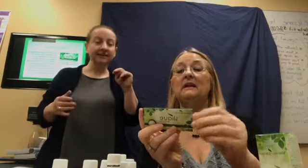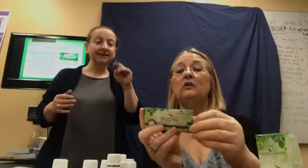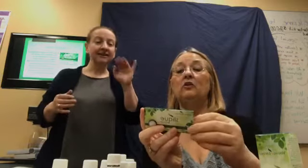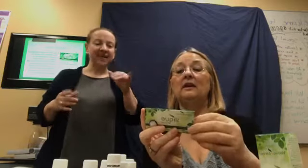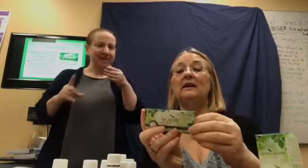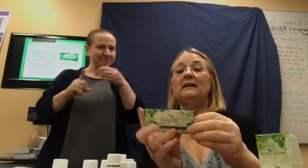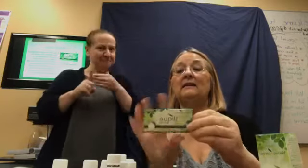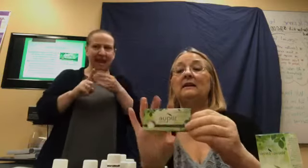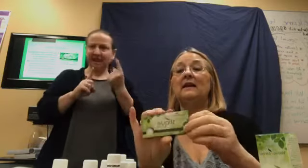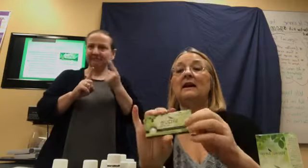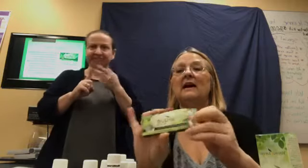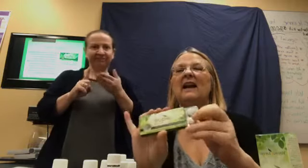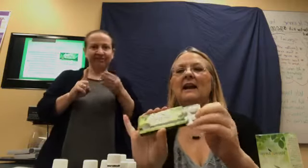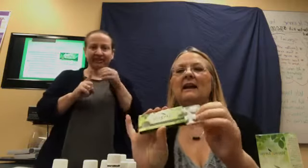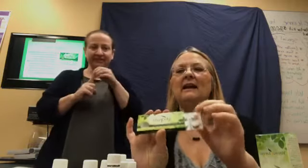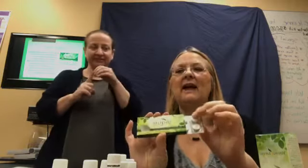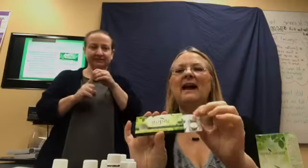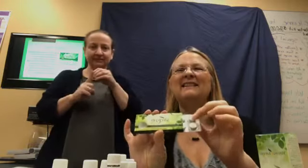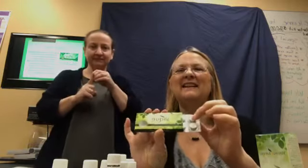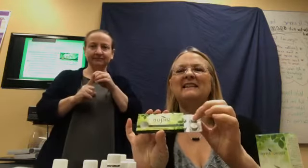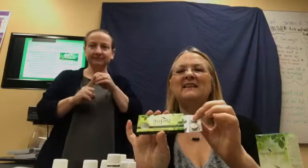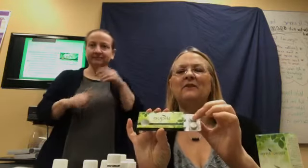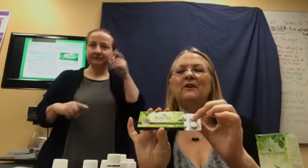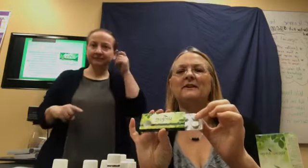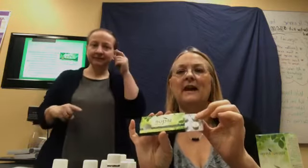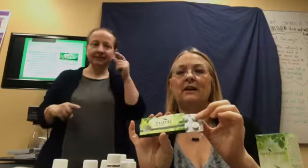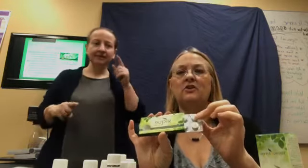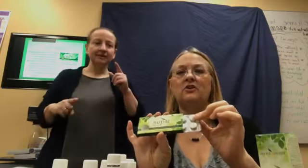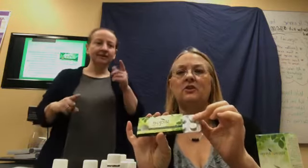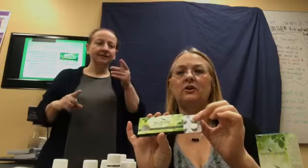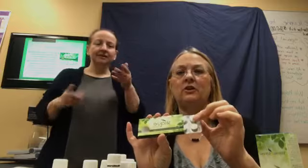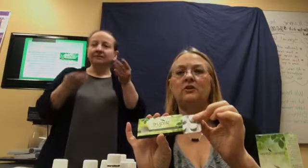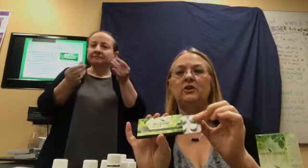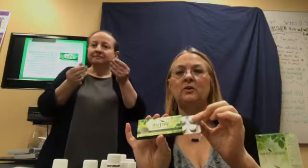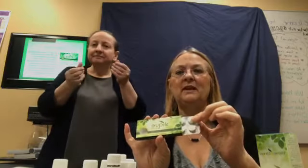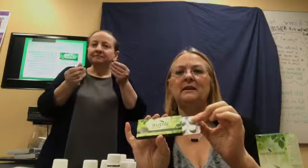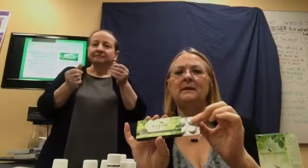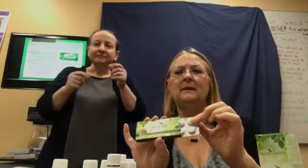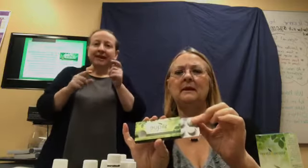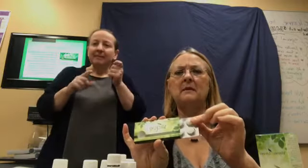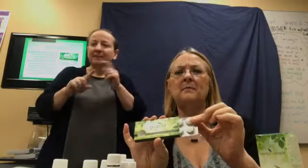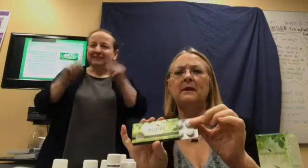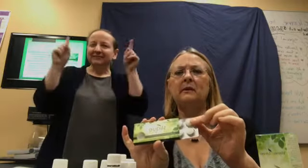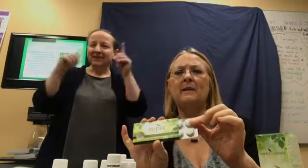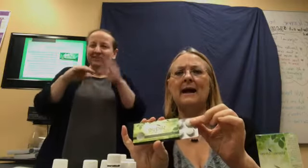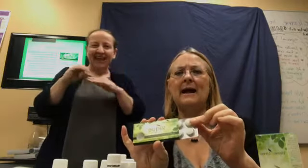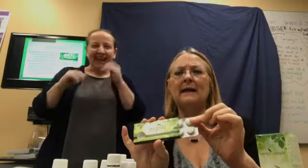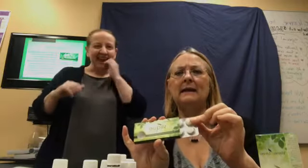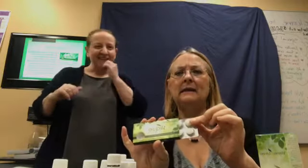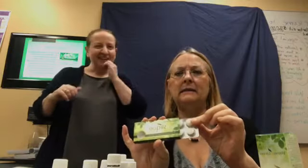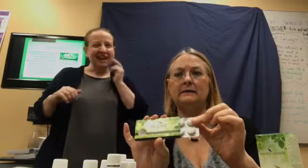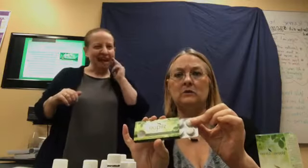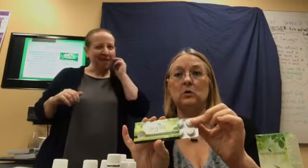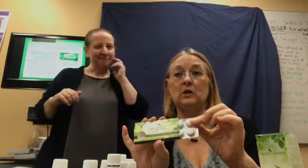ingredient. It has a different texture to it than the gum that you buy in the stores.